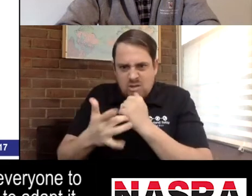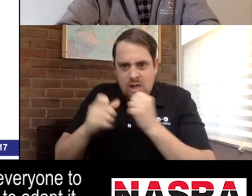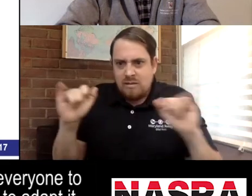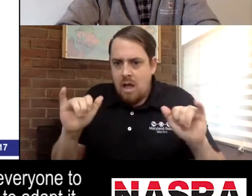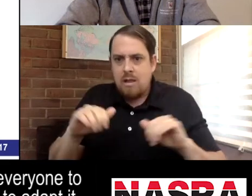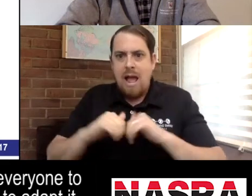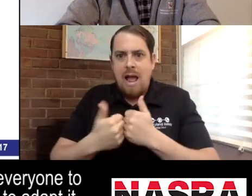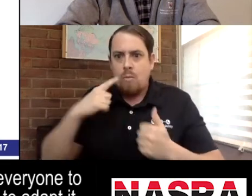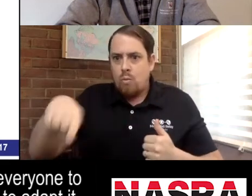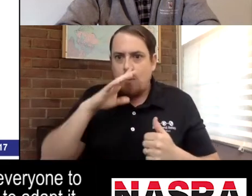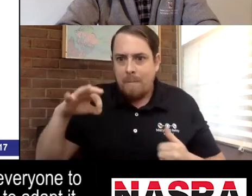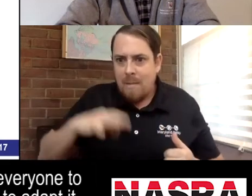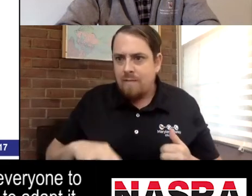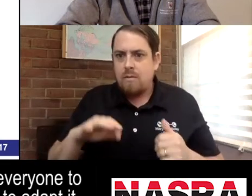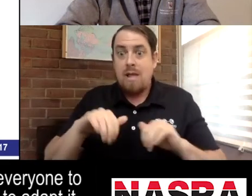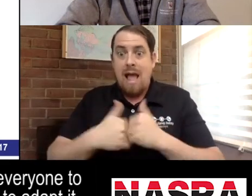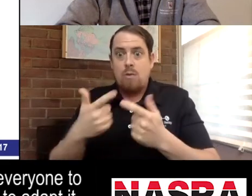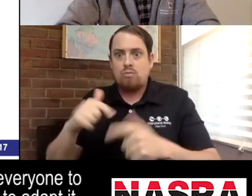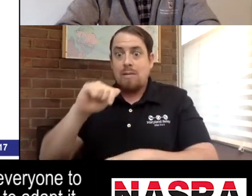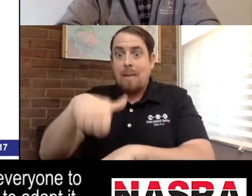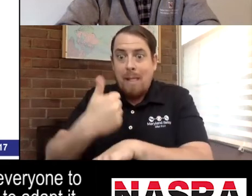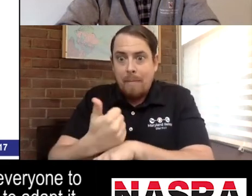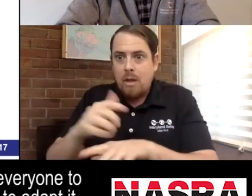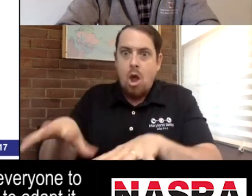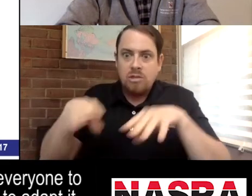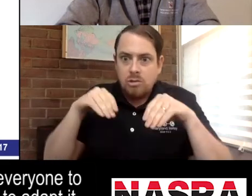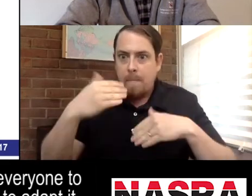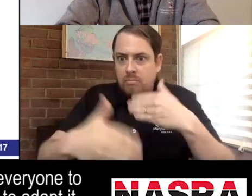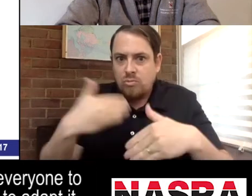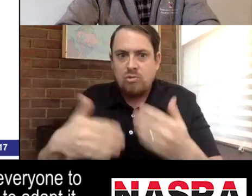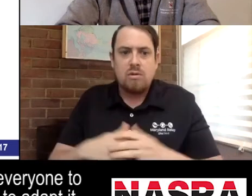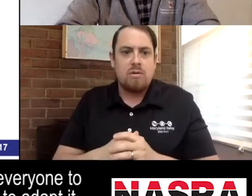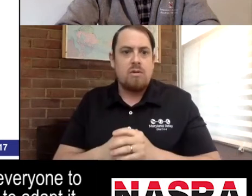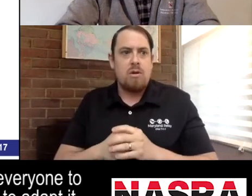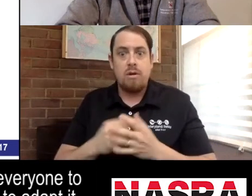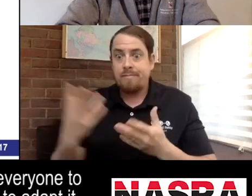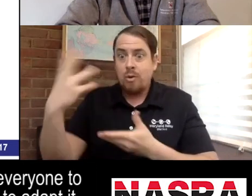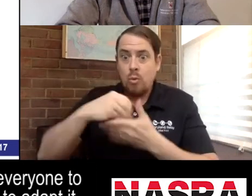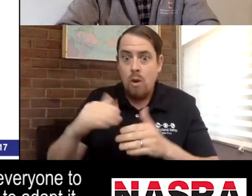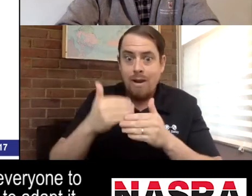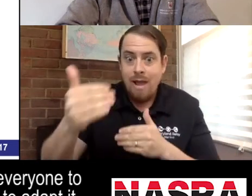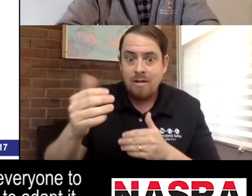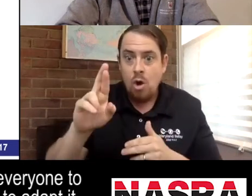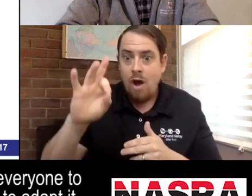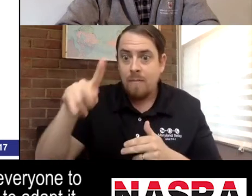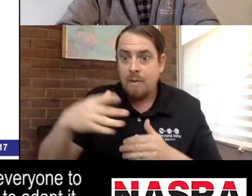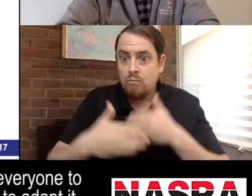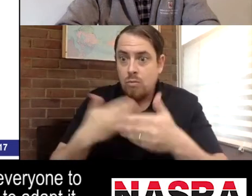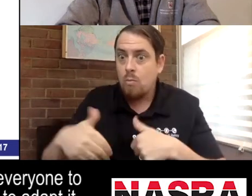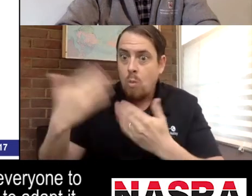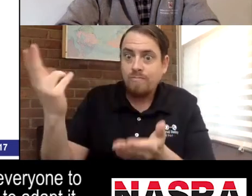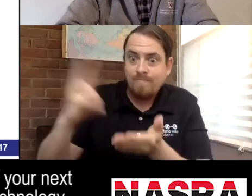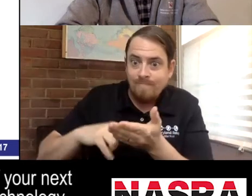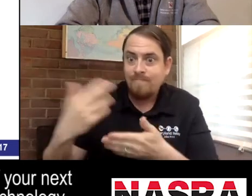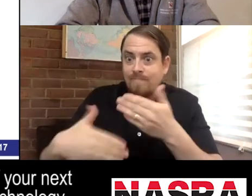RTT. Understand what the technology looks like, how it would be beneficial for you in your state, how to adopt and implement the process moving forward.